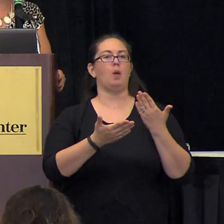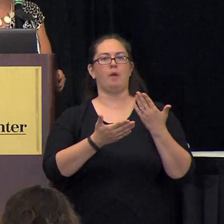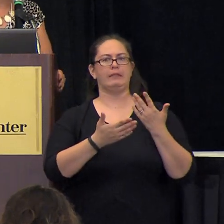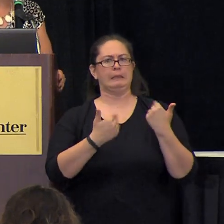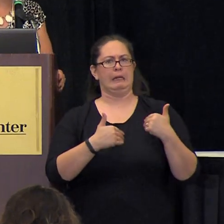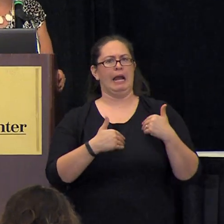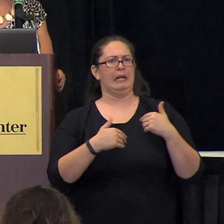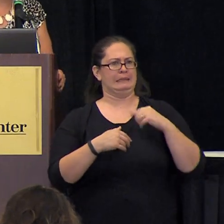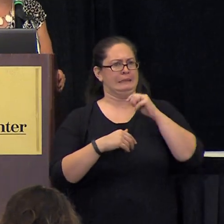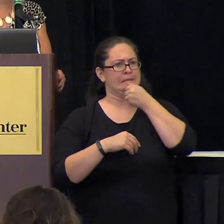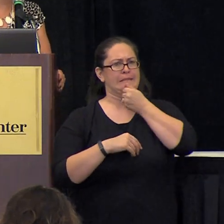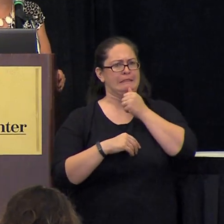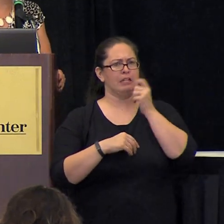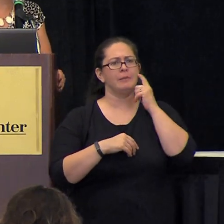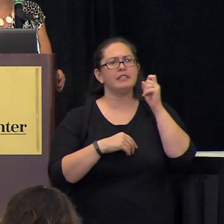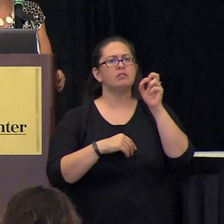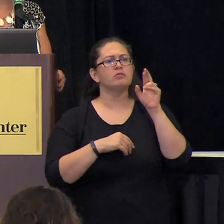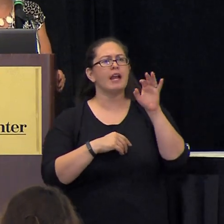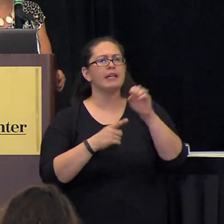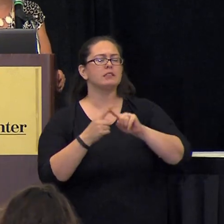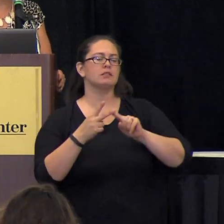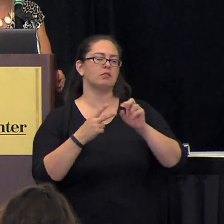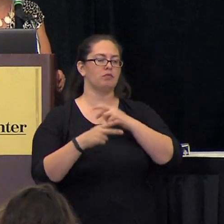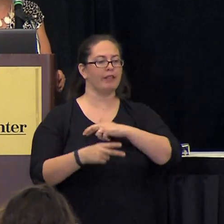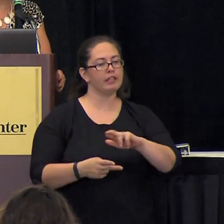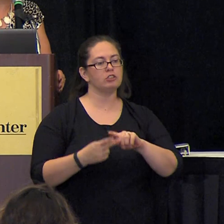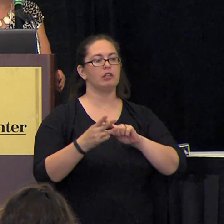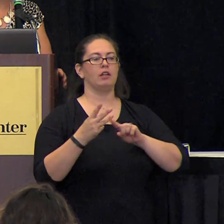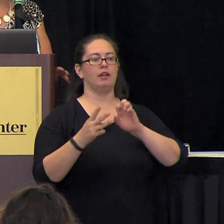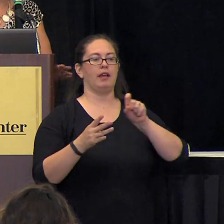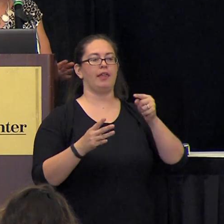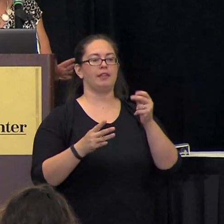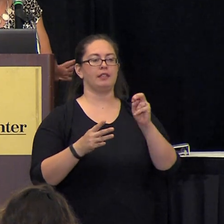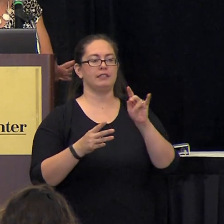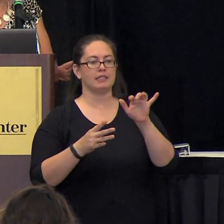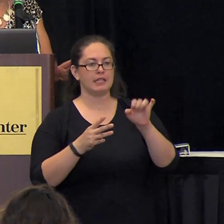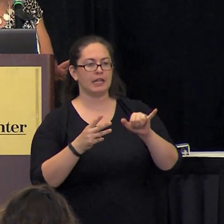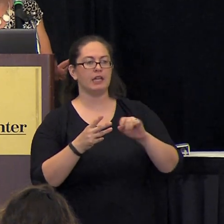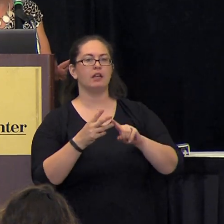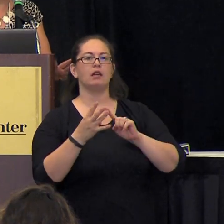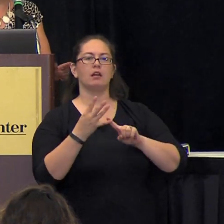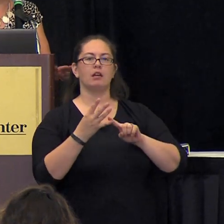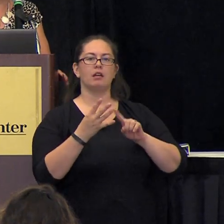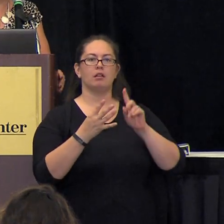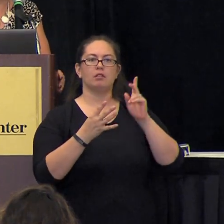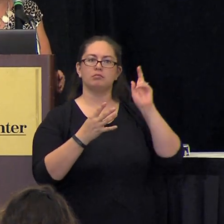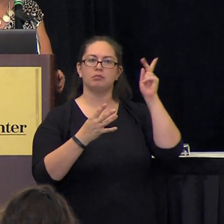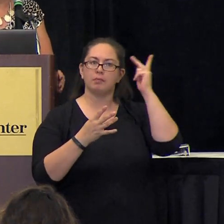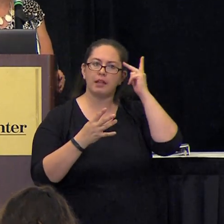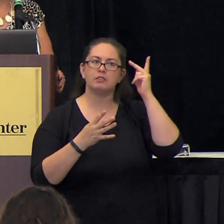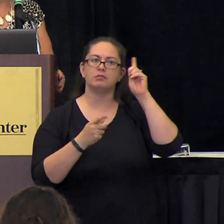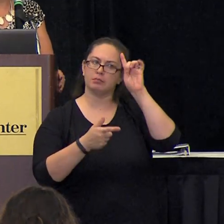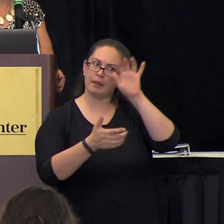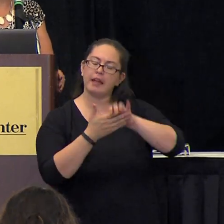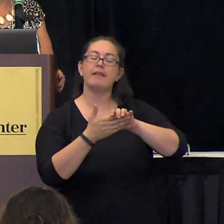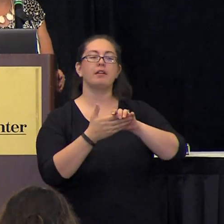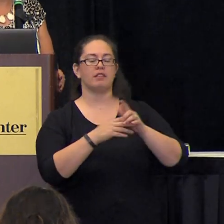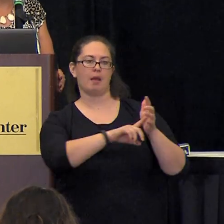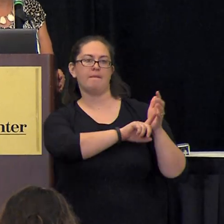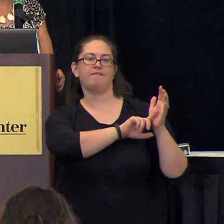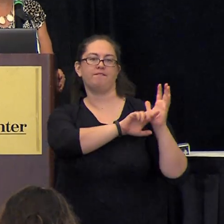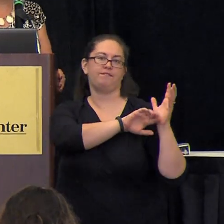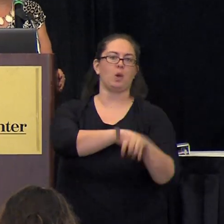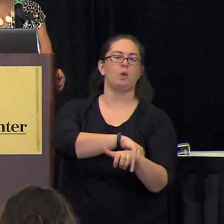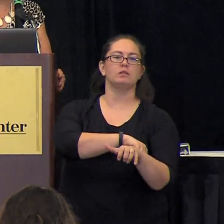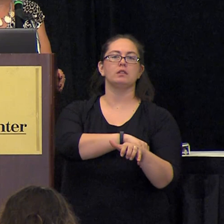persecution based on race religion ethnicity or political beliefs they are pushed to the united states given a choice they